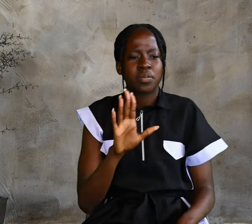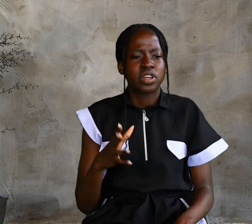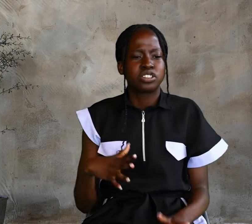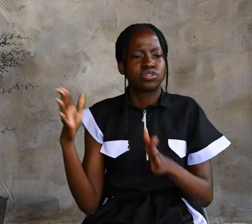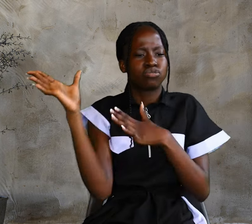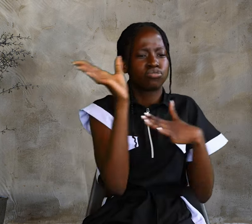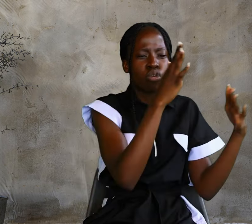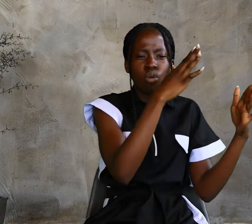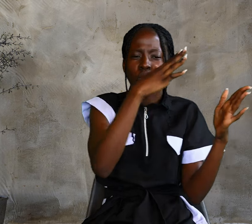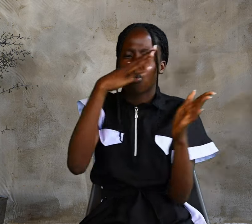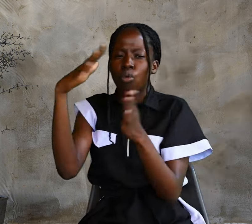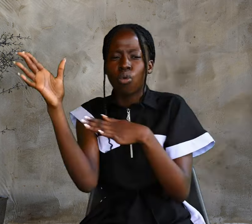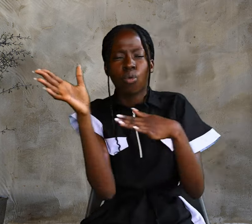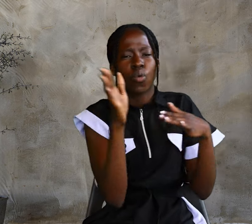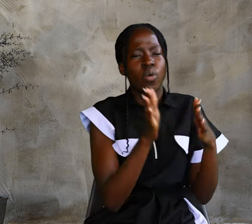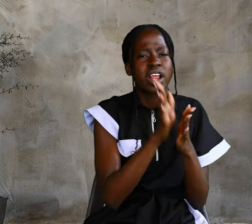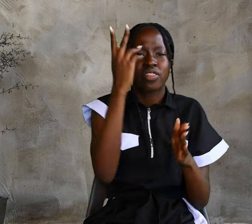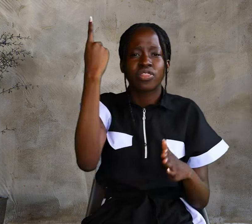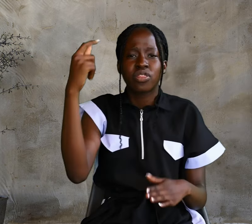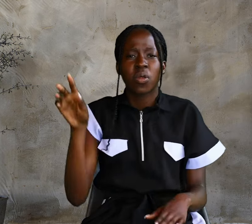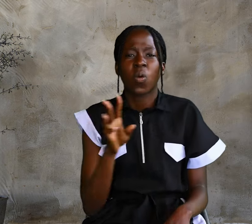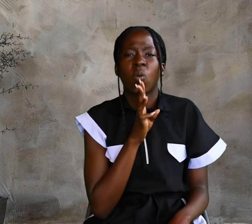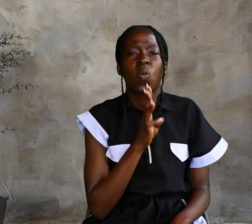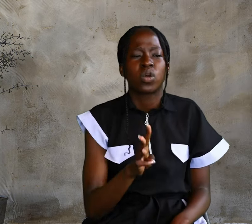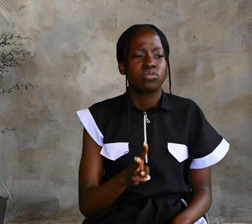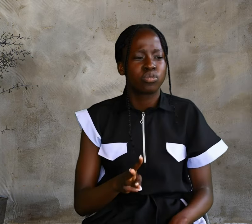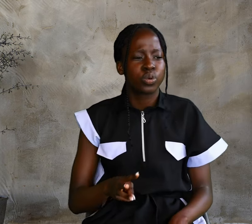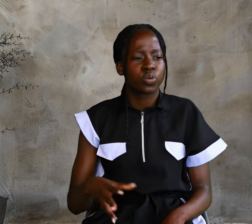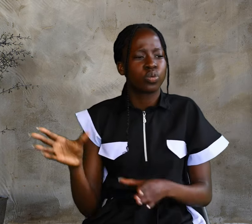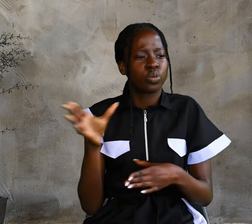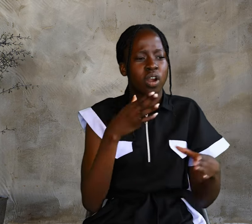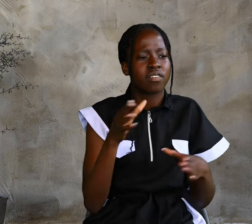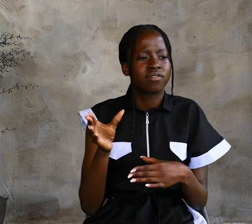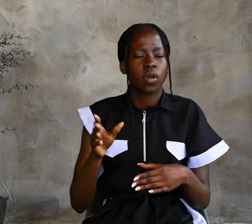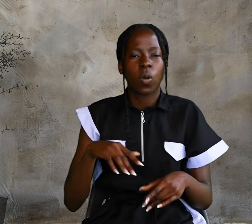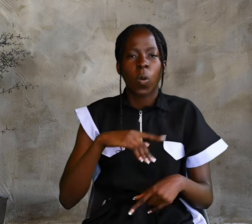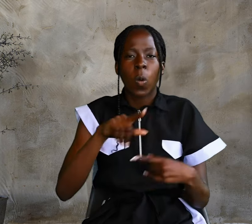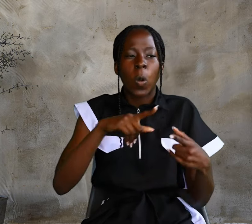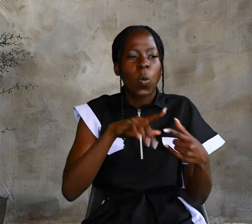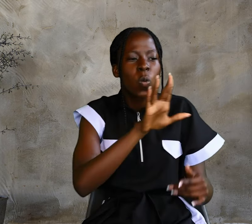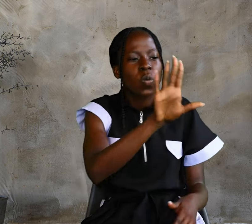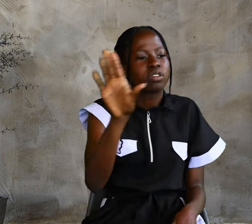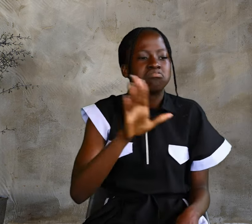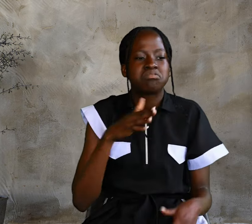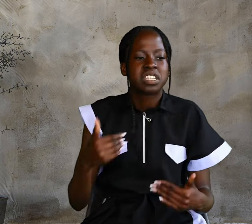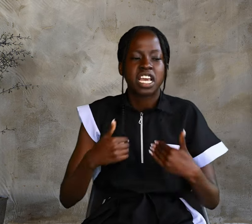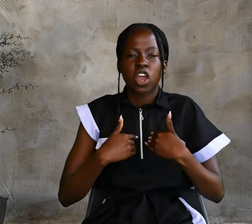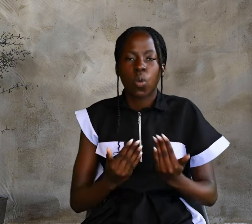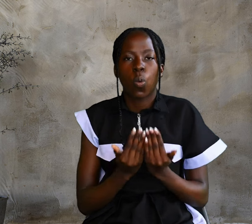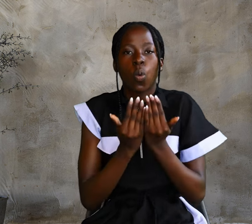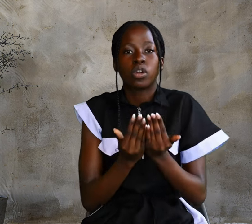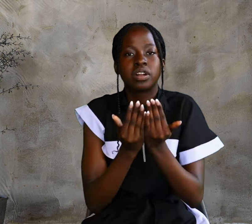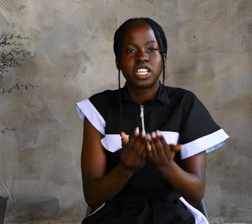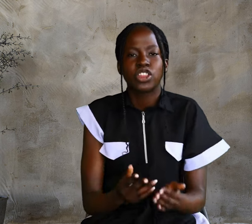wind was blowing, and the waters grew rough. When they had rowed about three or four times,